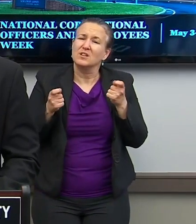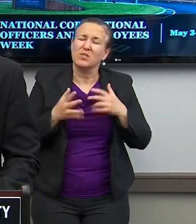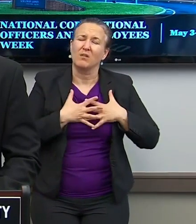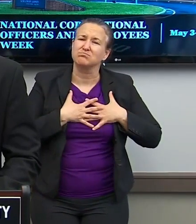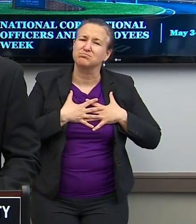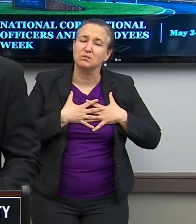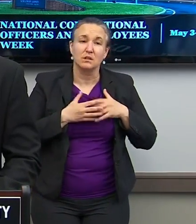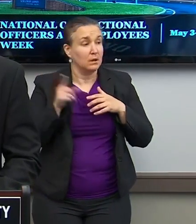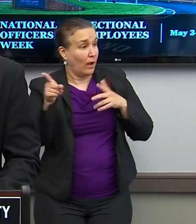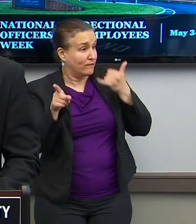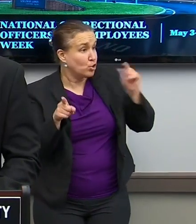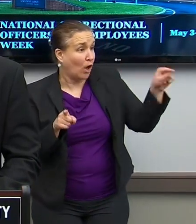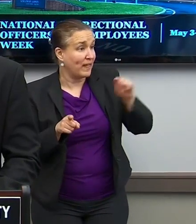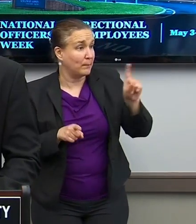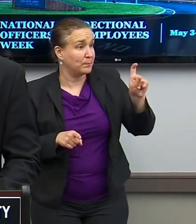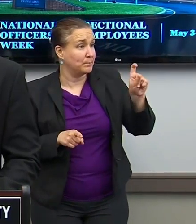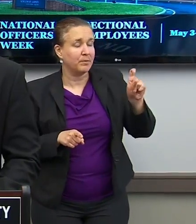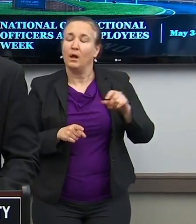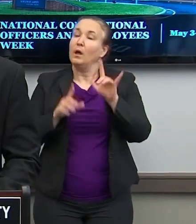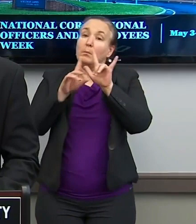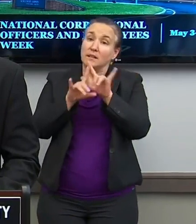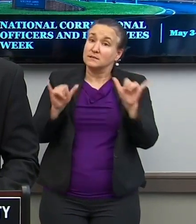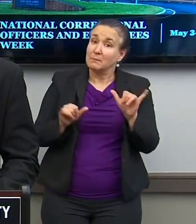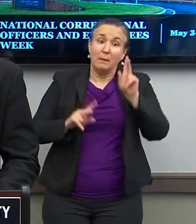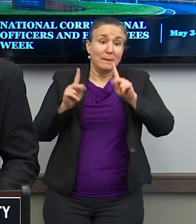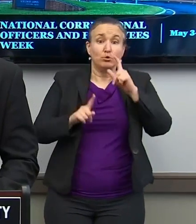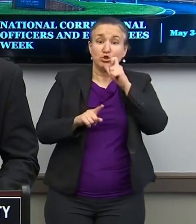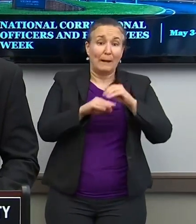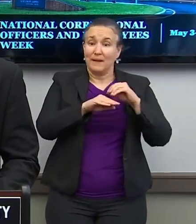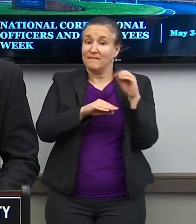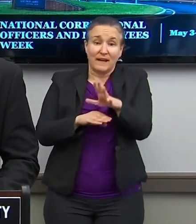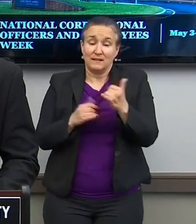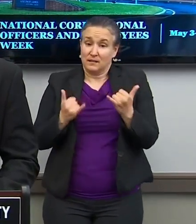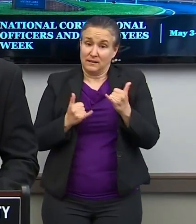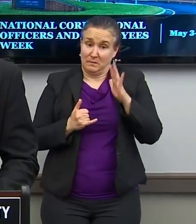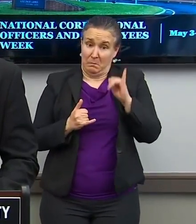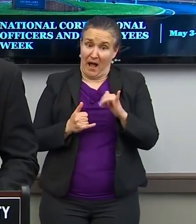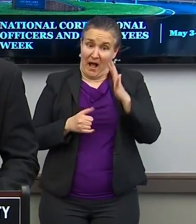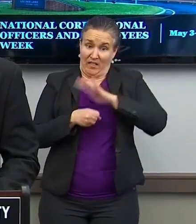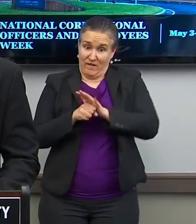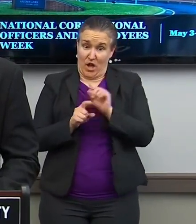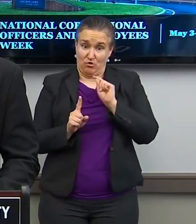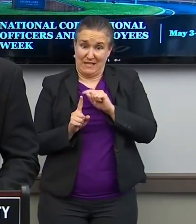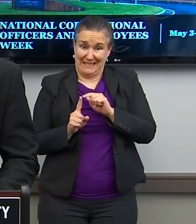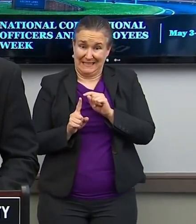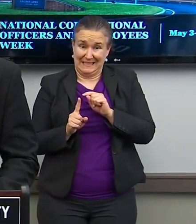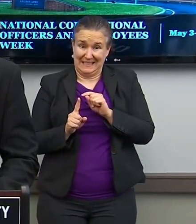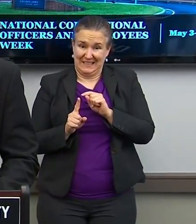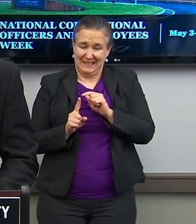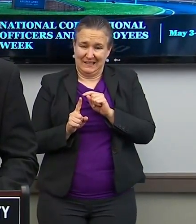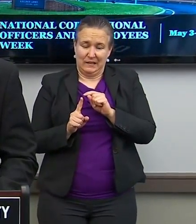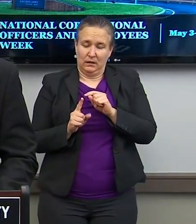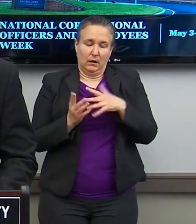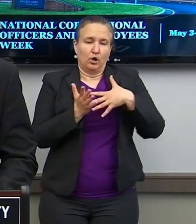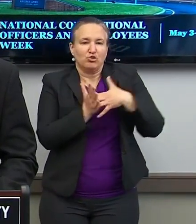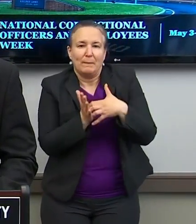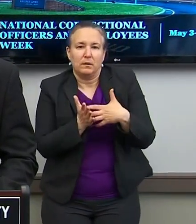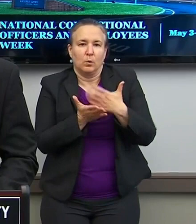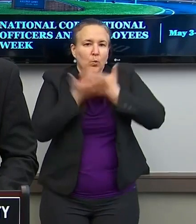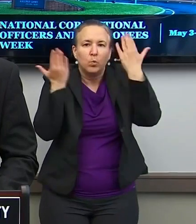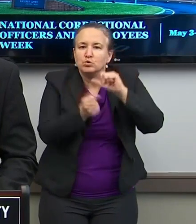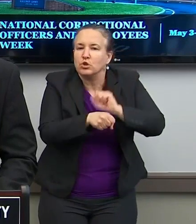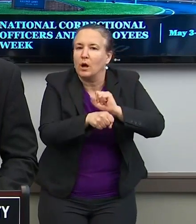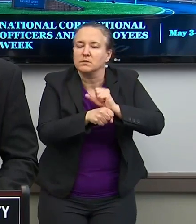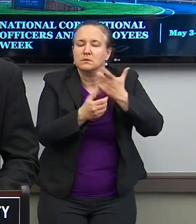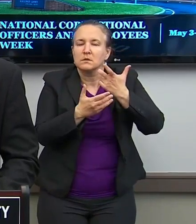But at the same time, people that should not be affected at this point by this virus are crippled, jobless.